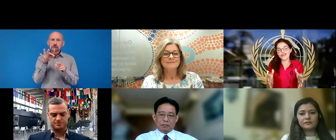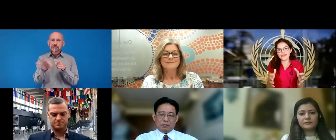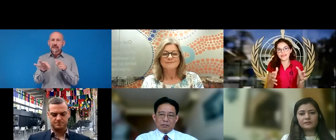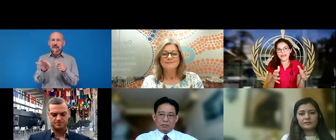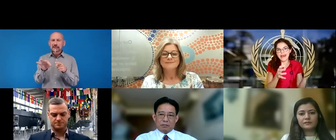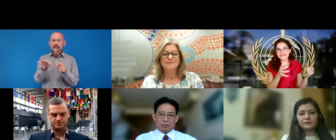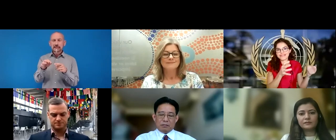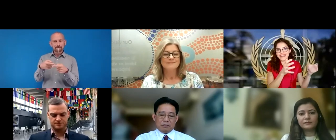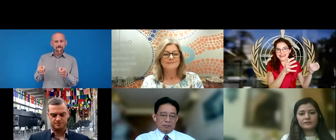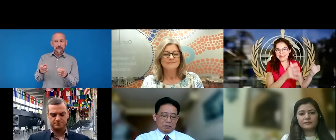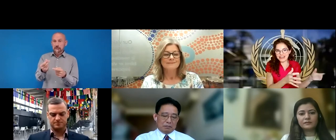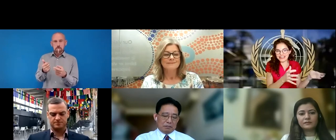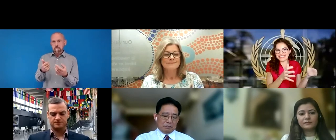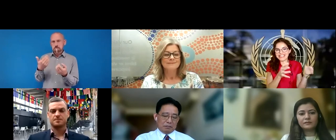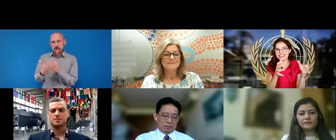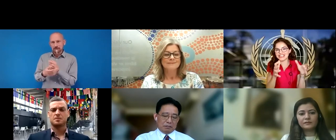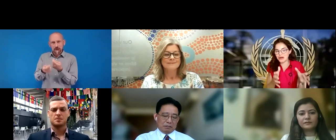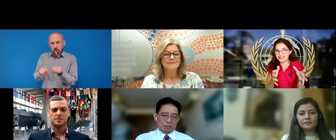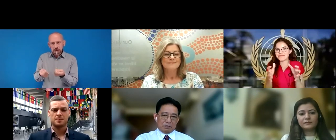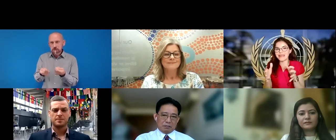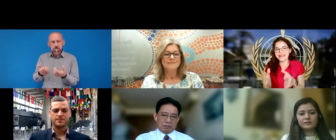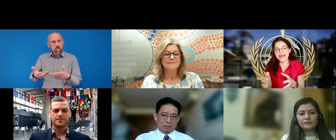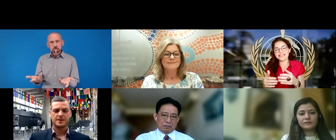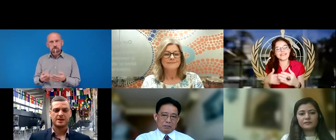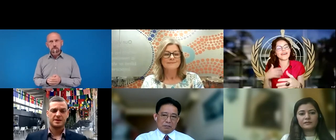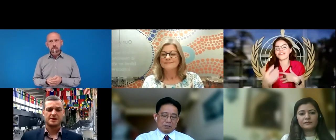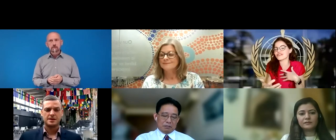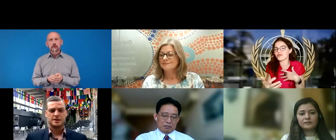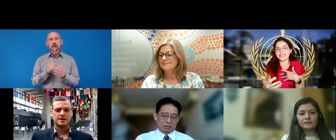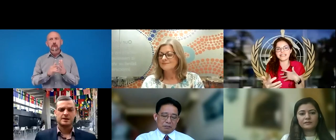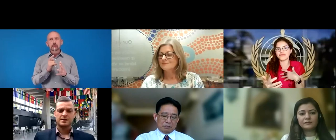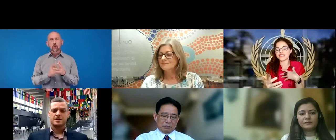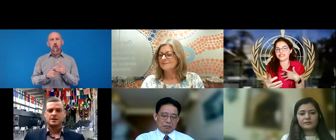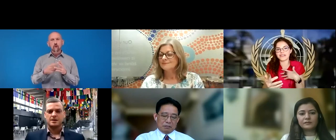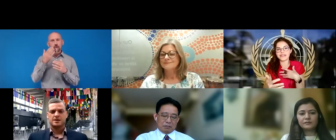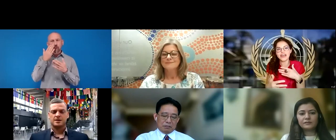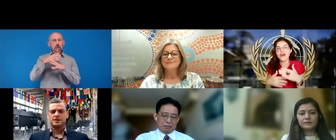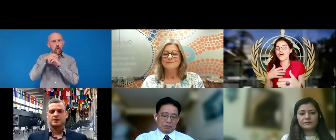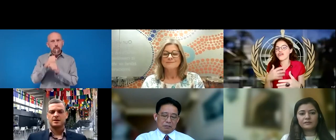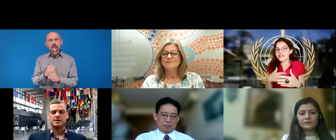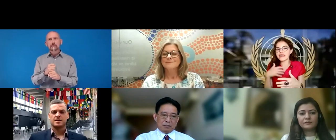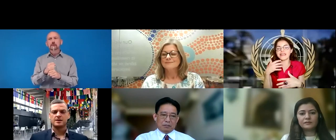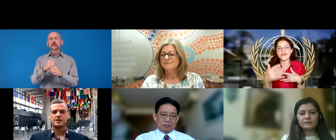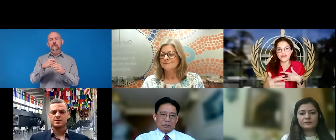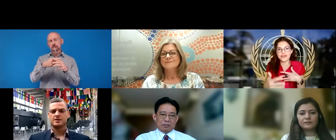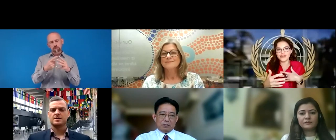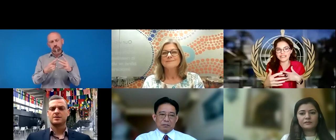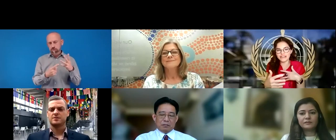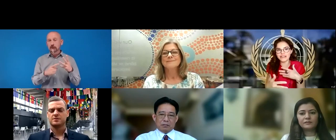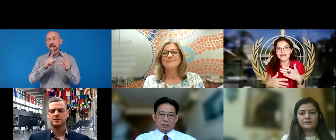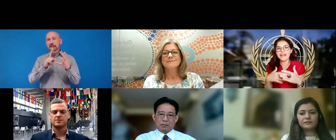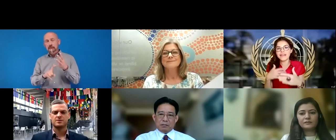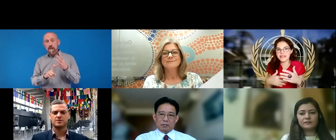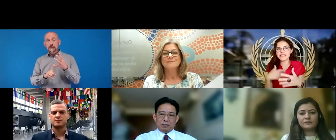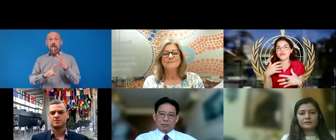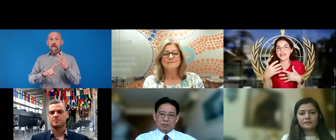And fourth, after recognition, commitment, action, of course, we need to monitor. Only if we monitor,